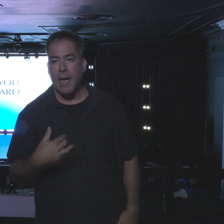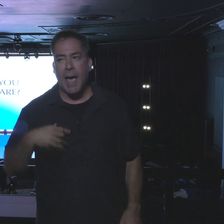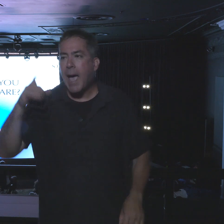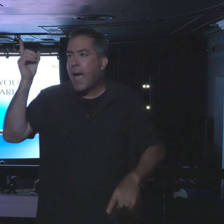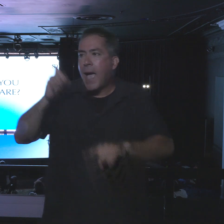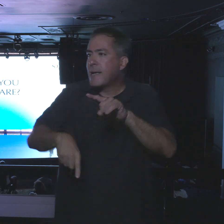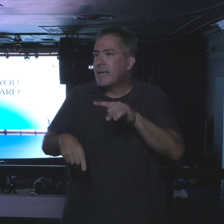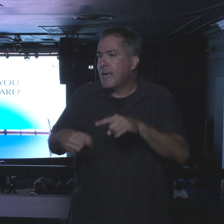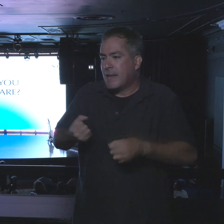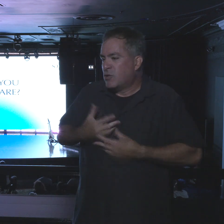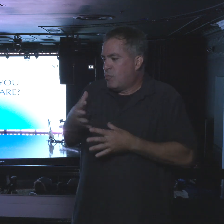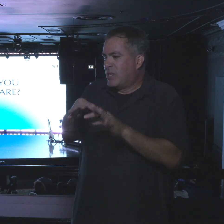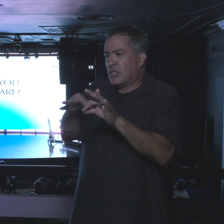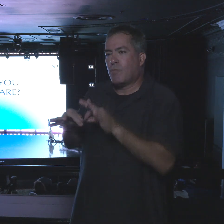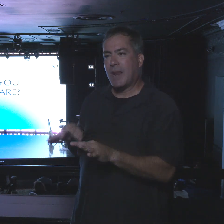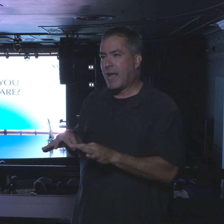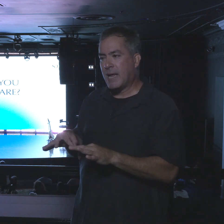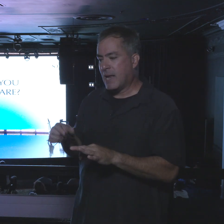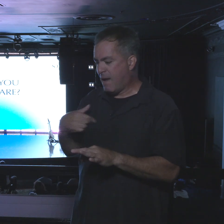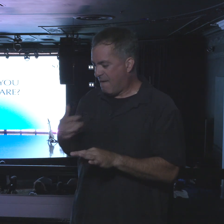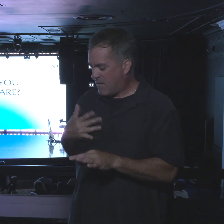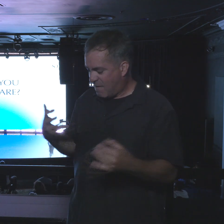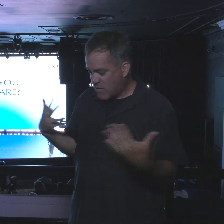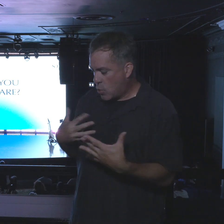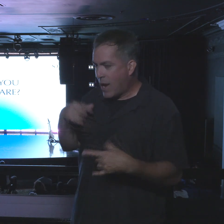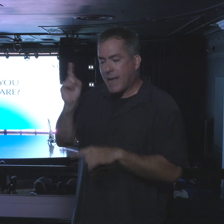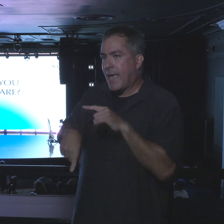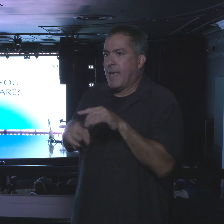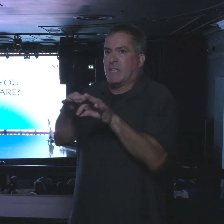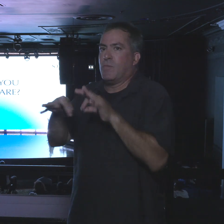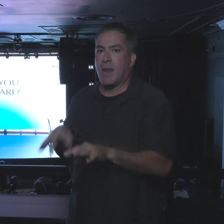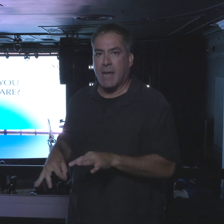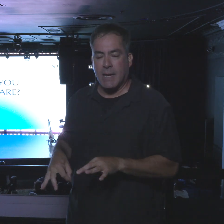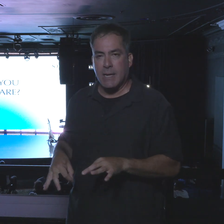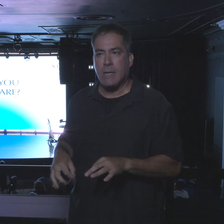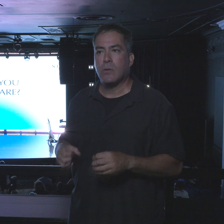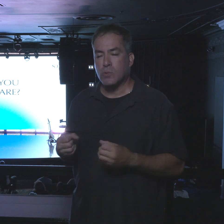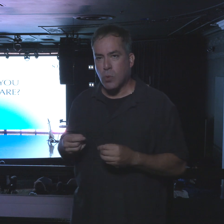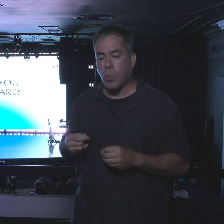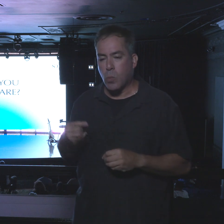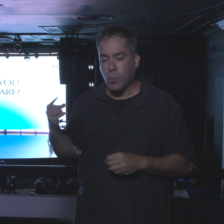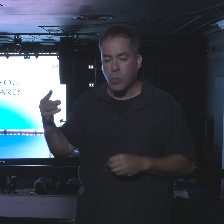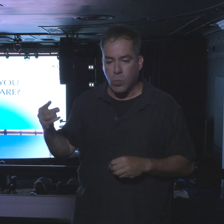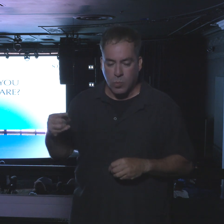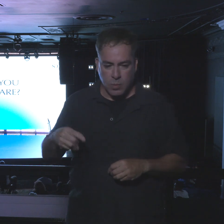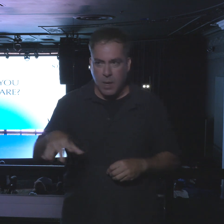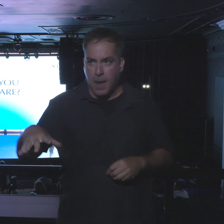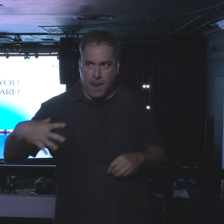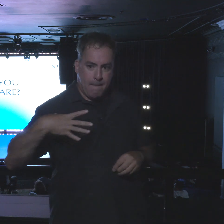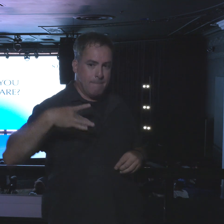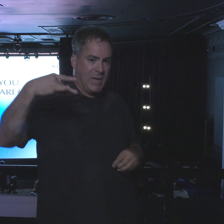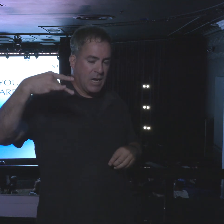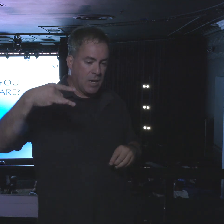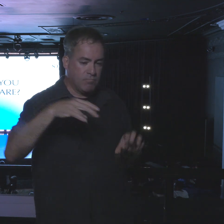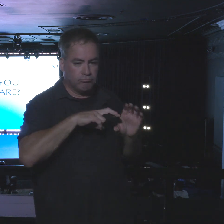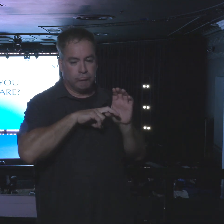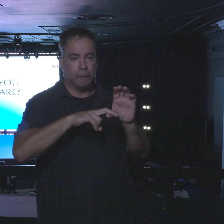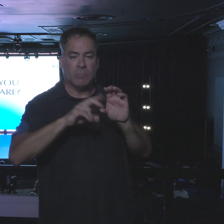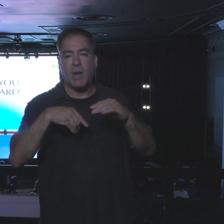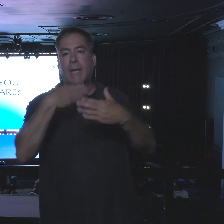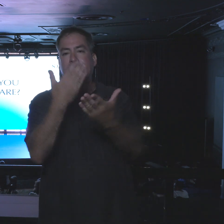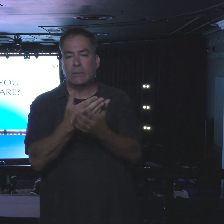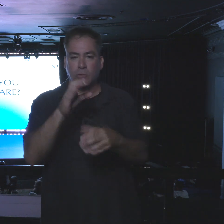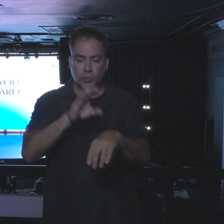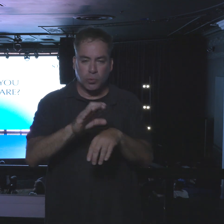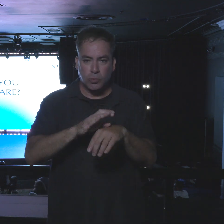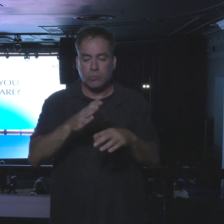express the fear that I had. So they come and they pick us up. And now we're in the church. We're